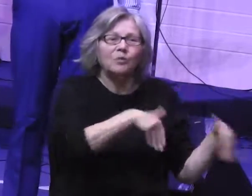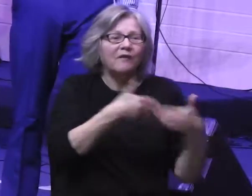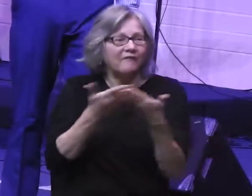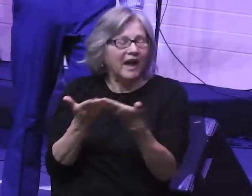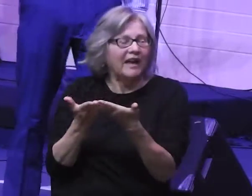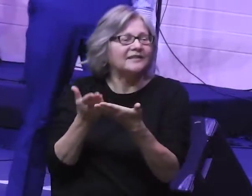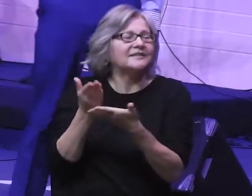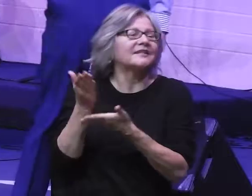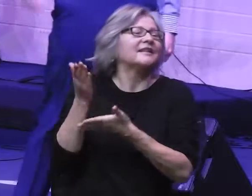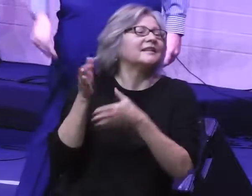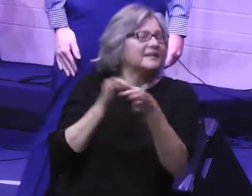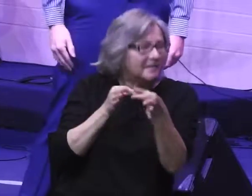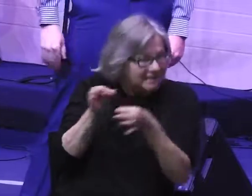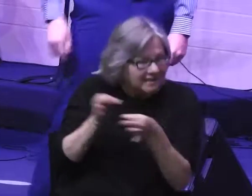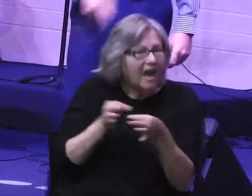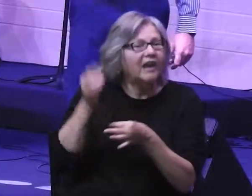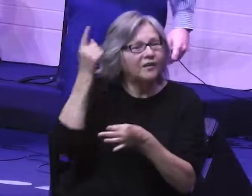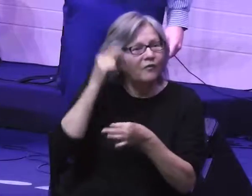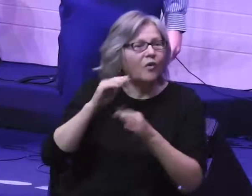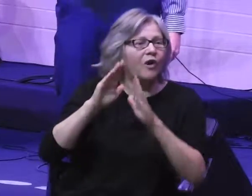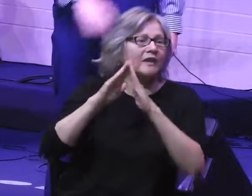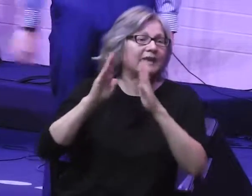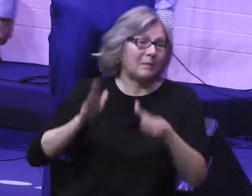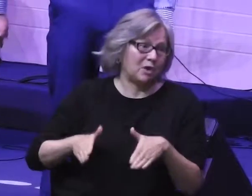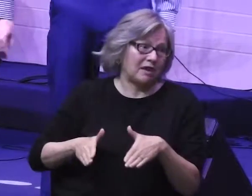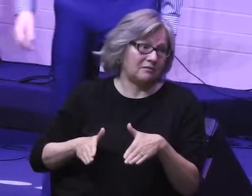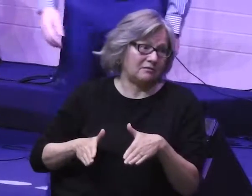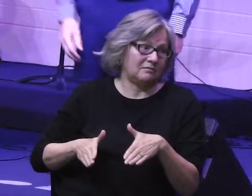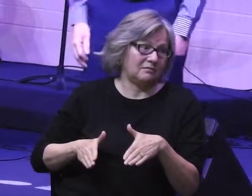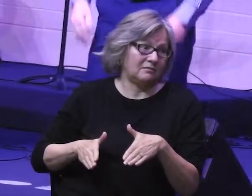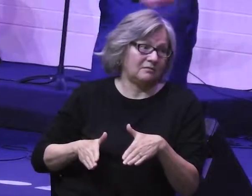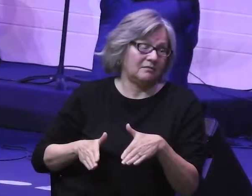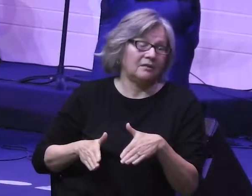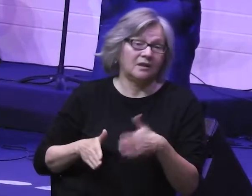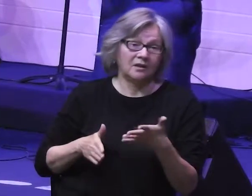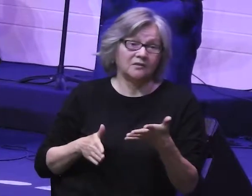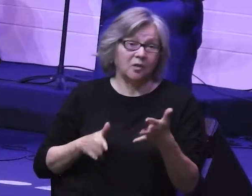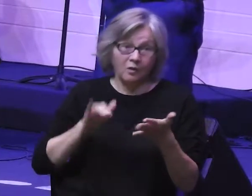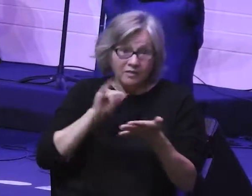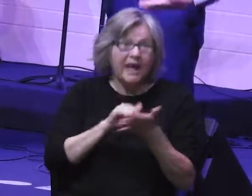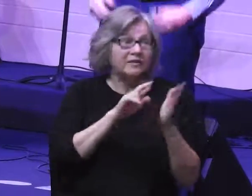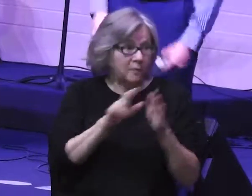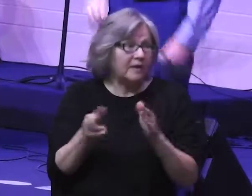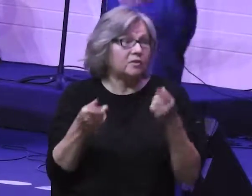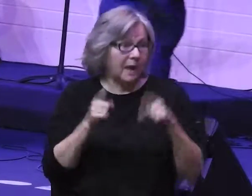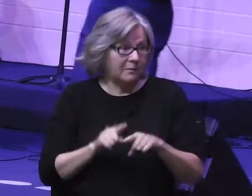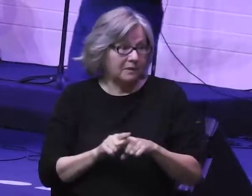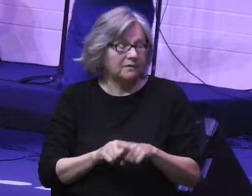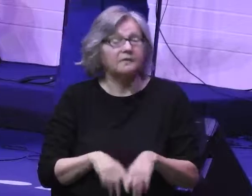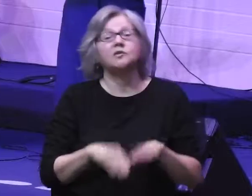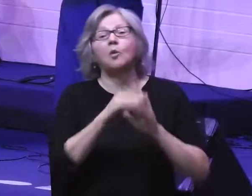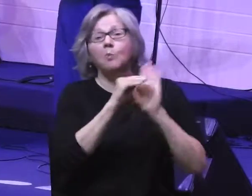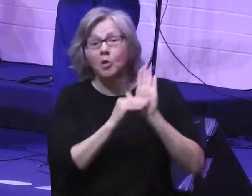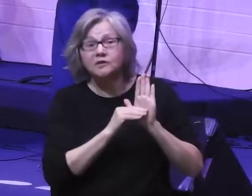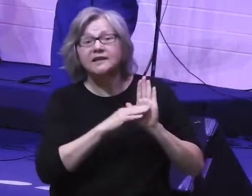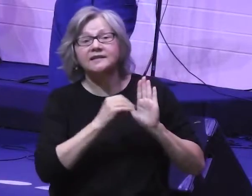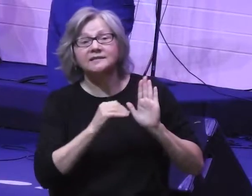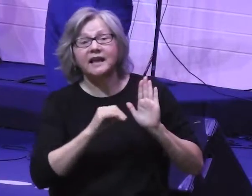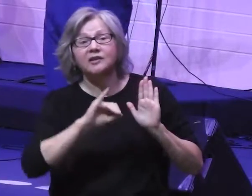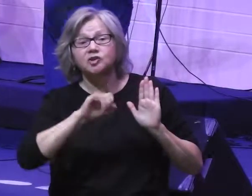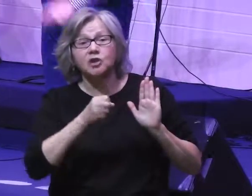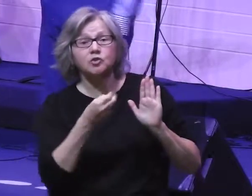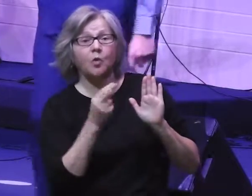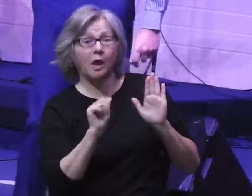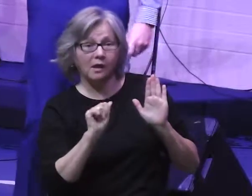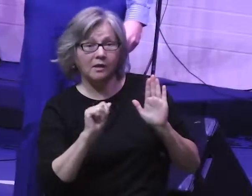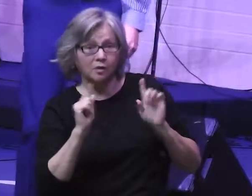design for the tabernacle to Moses. So, that's about to happen. So, Moses and his assistant Joshua start to go up